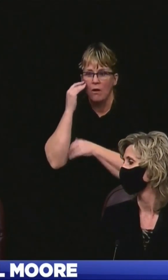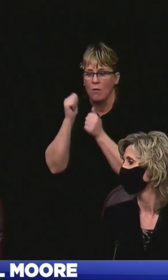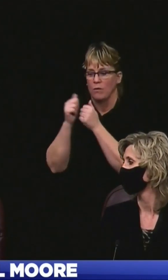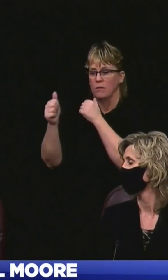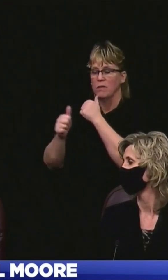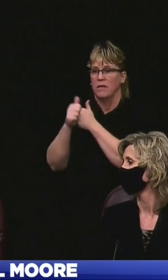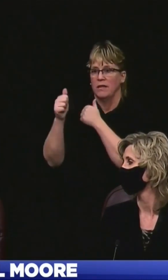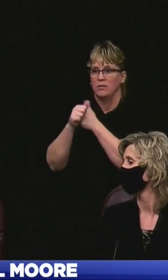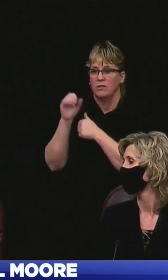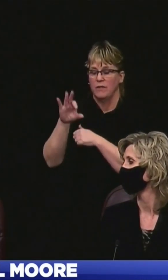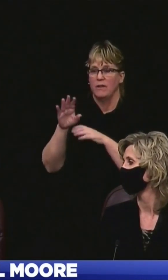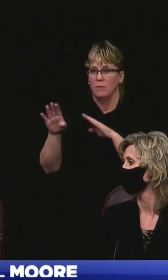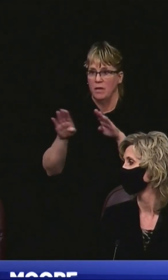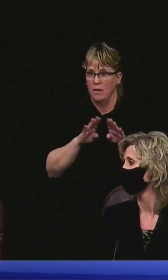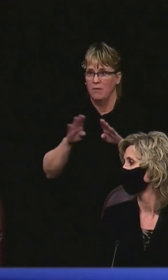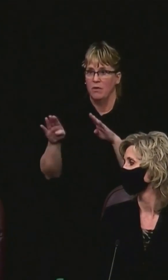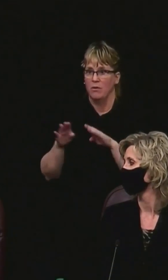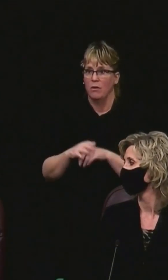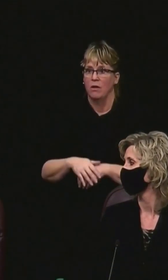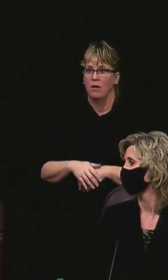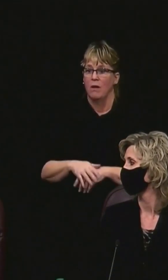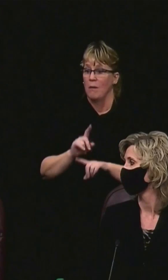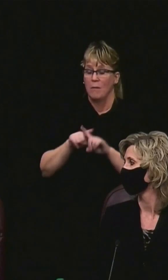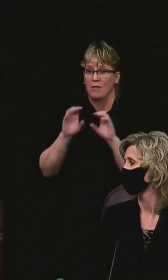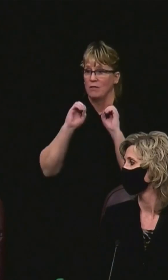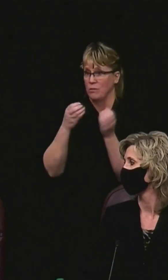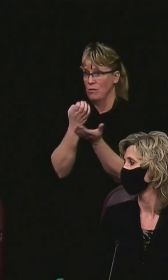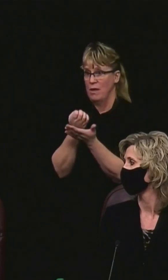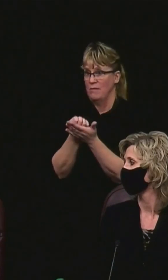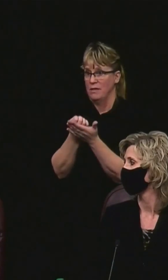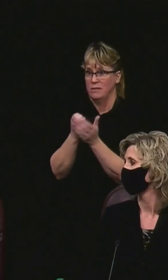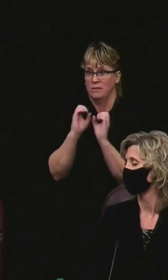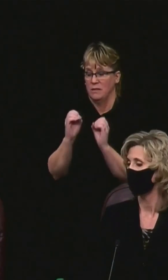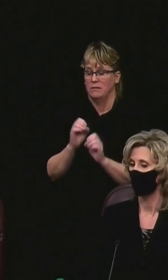dangerous nature of his conduct. No such evidence exists.